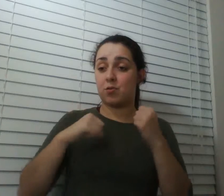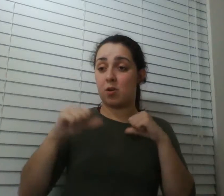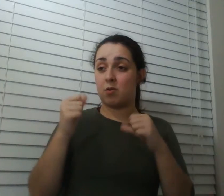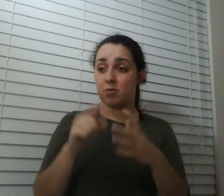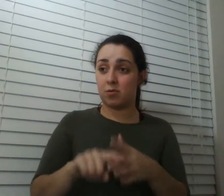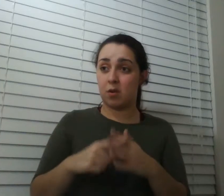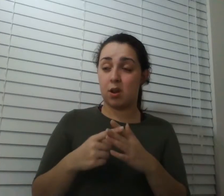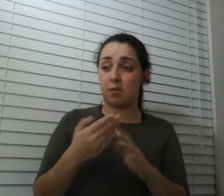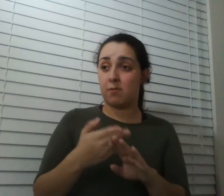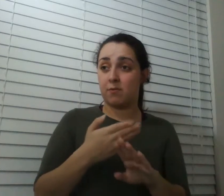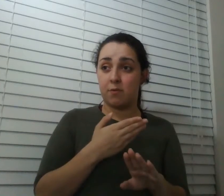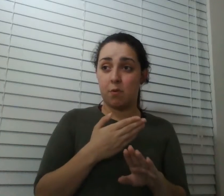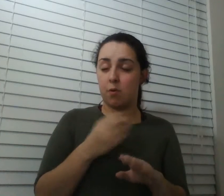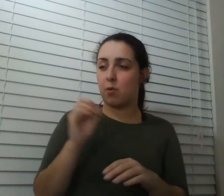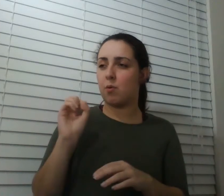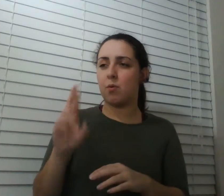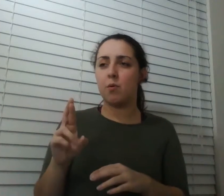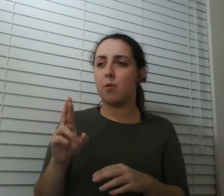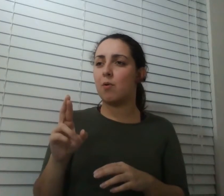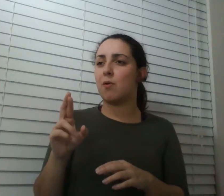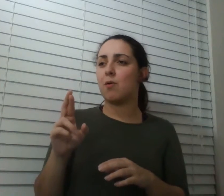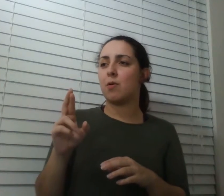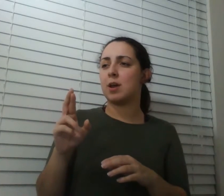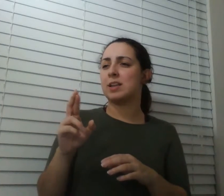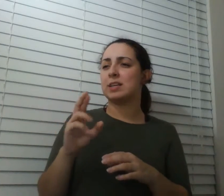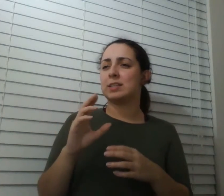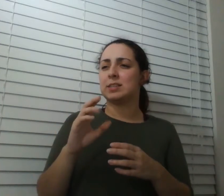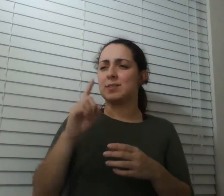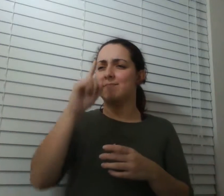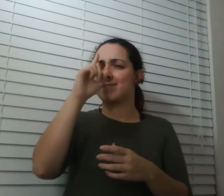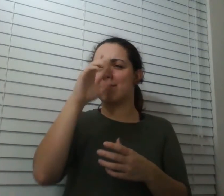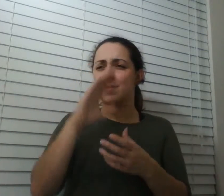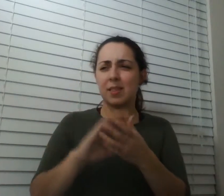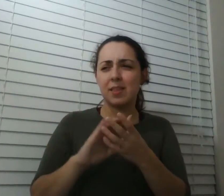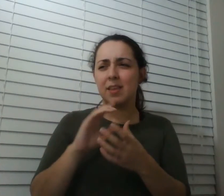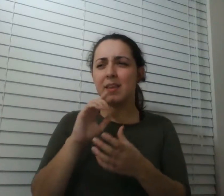is that a story that you tell yourself or is that more of a that is an excellent question